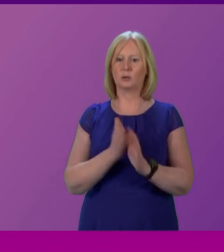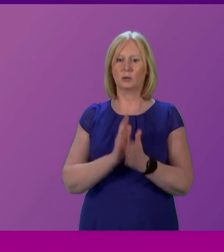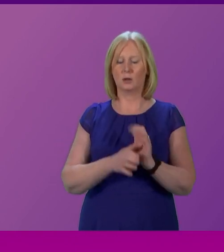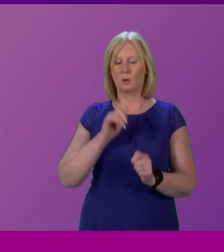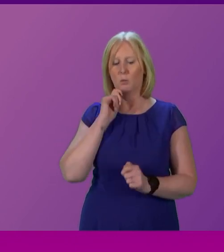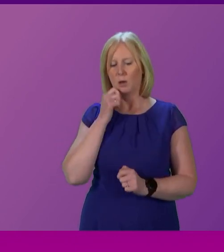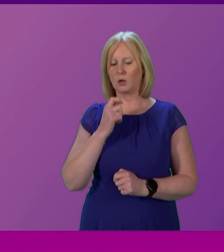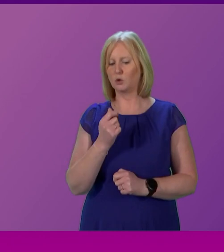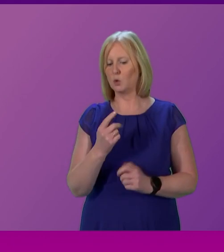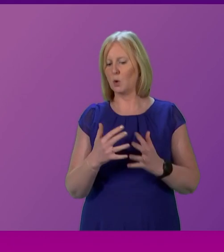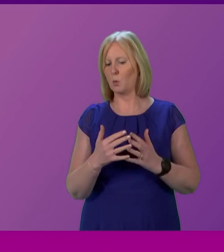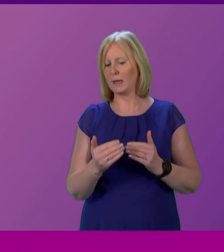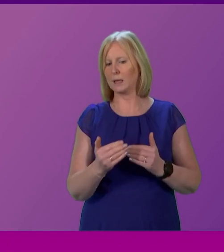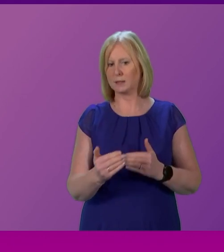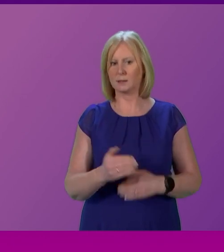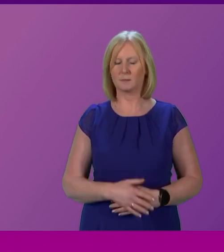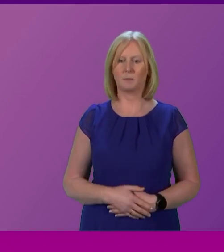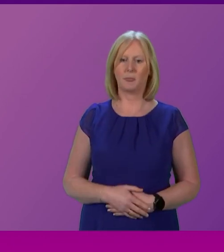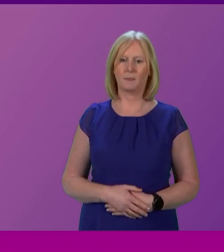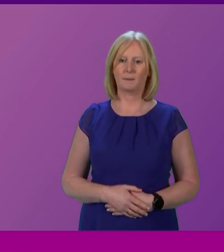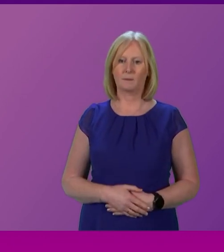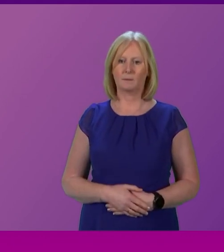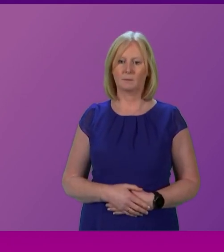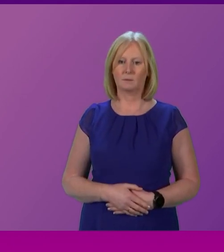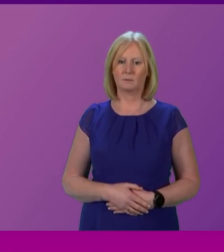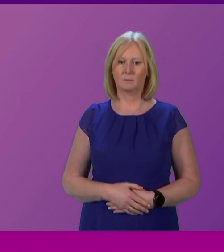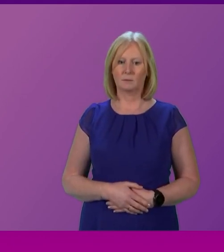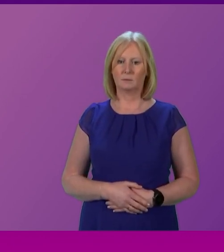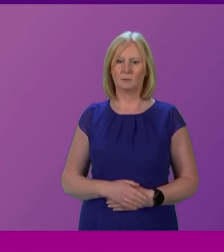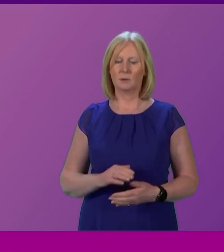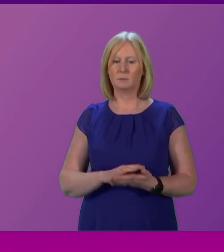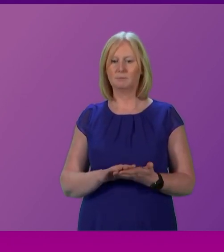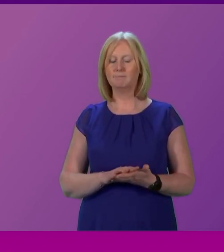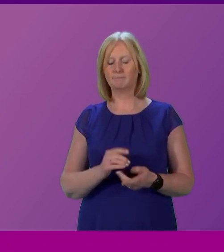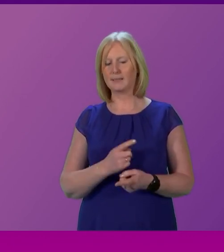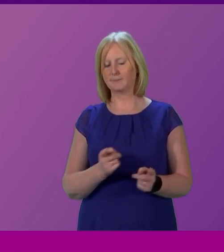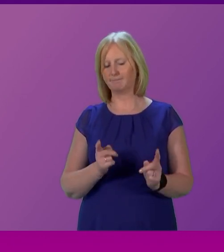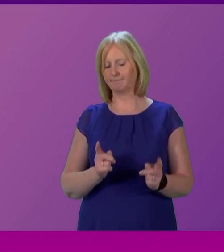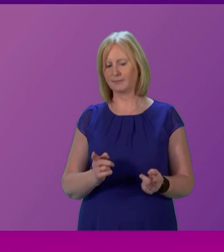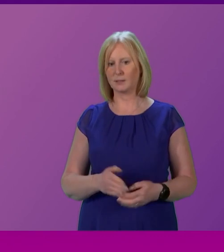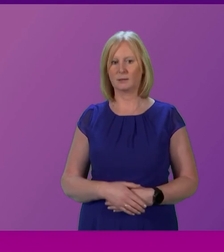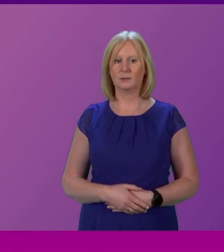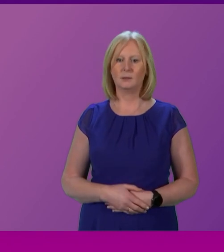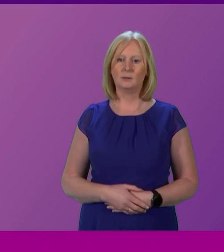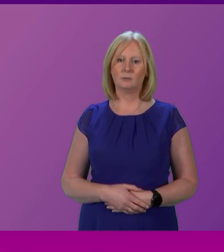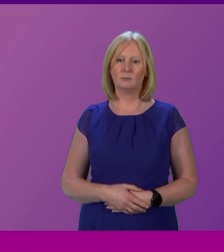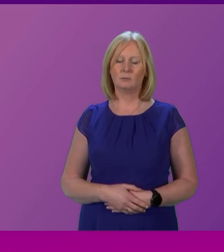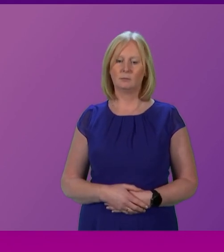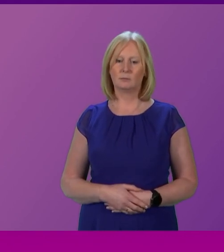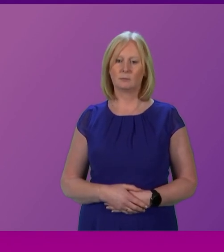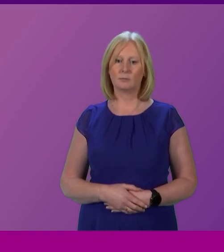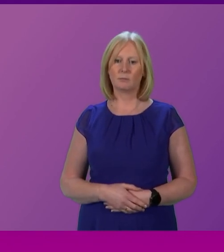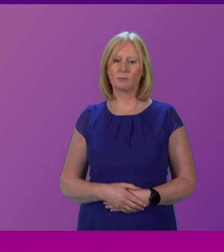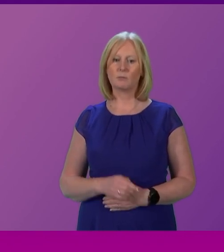matter of weeks. That irony surely cannot be lost to those benches. But let's turn to our colleagues on this side of the chamber